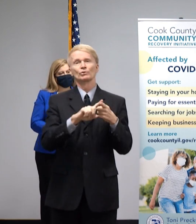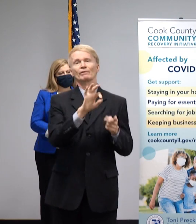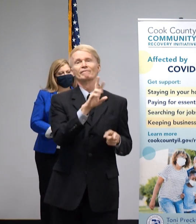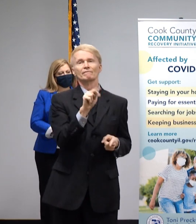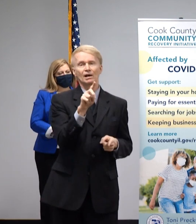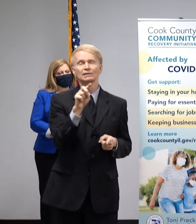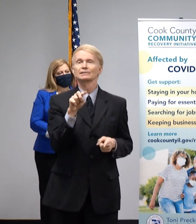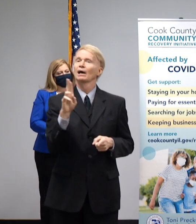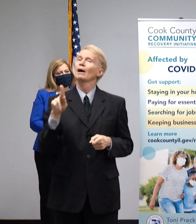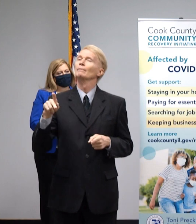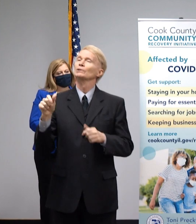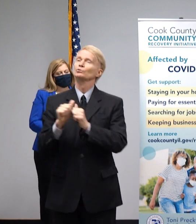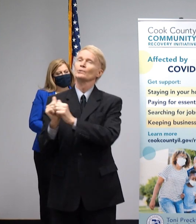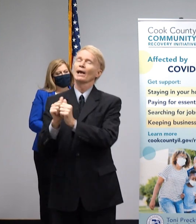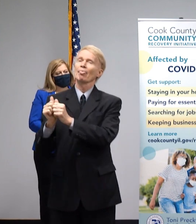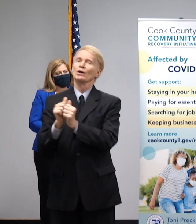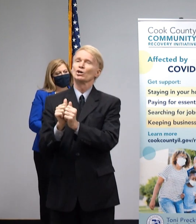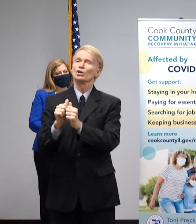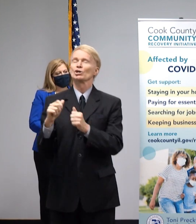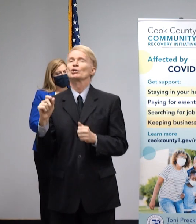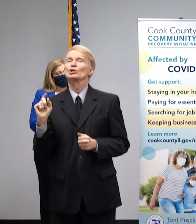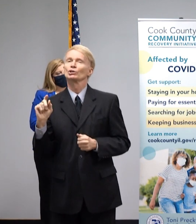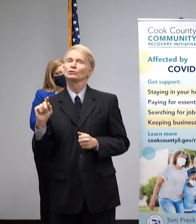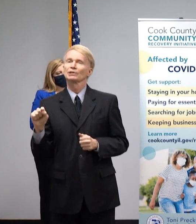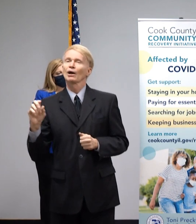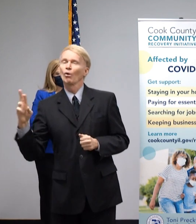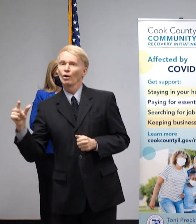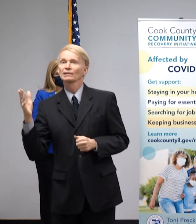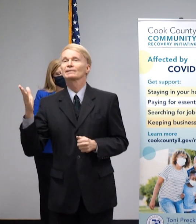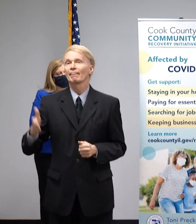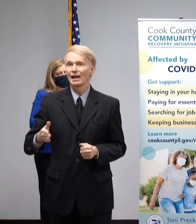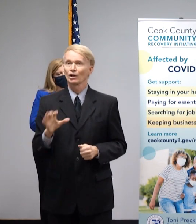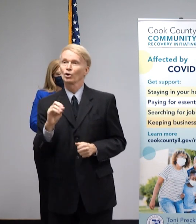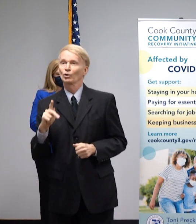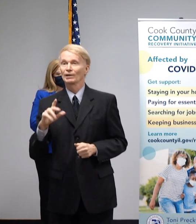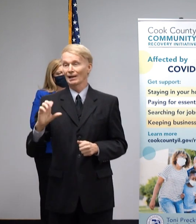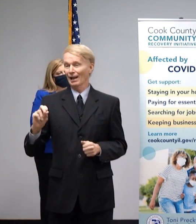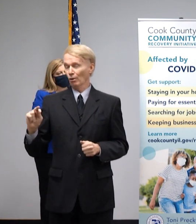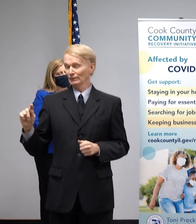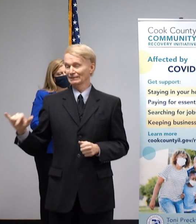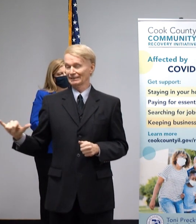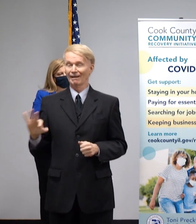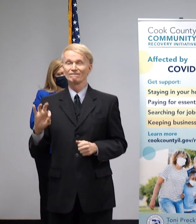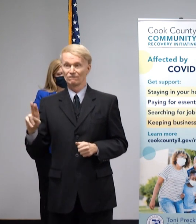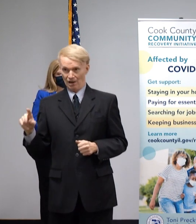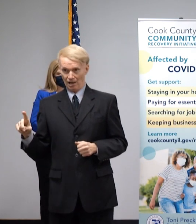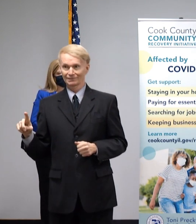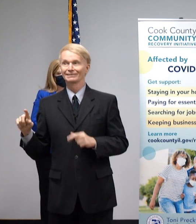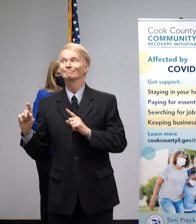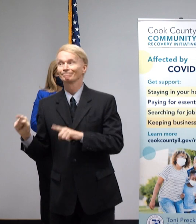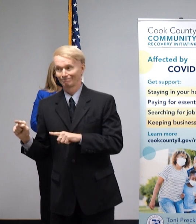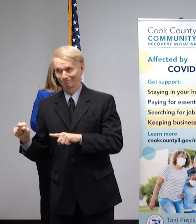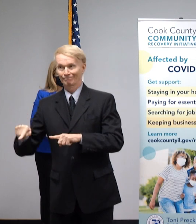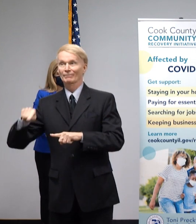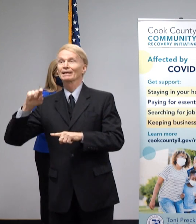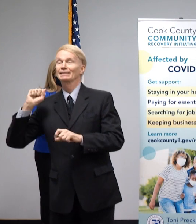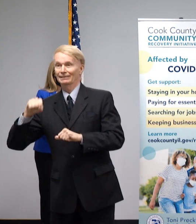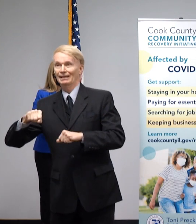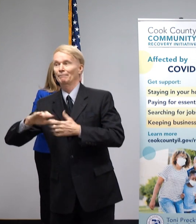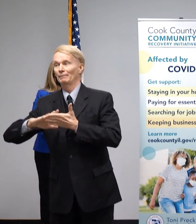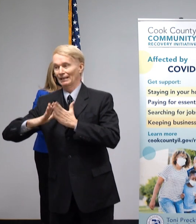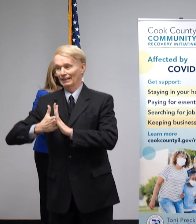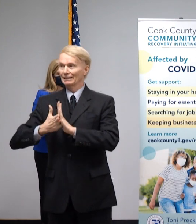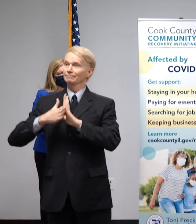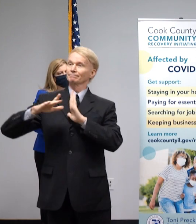.org slash suburban Cook County fund and immediately begin their applications. We encourage